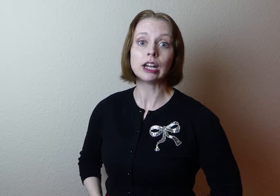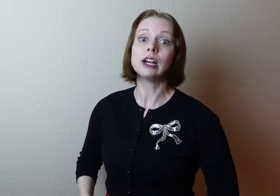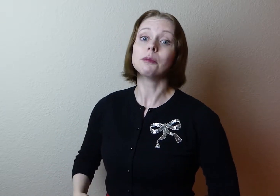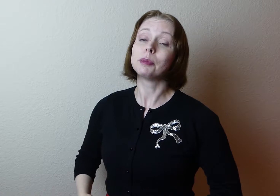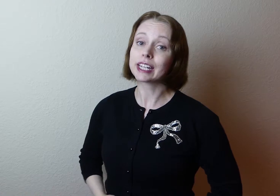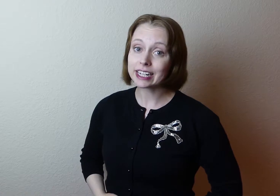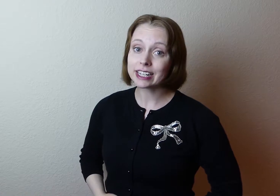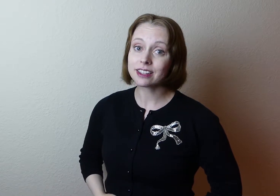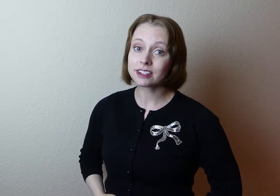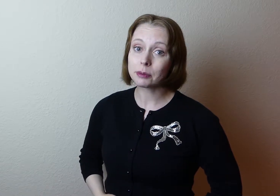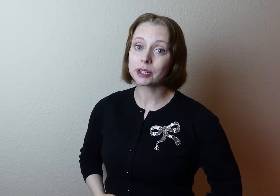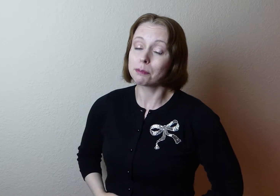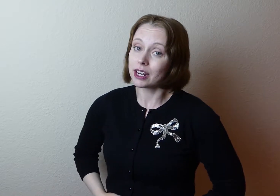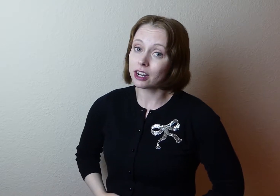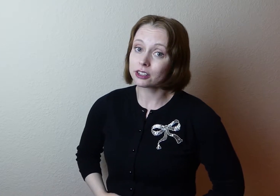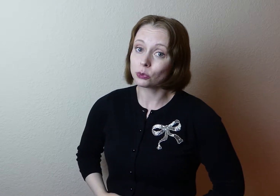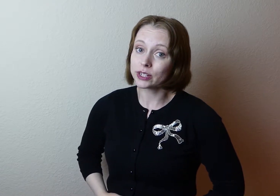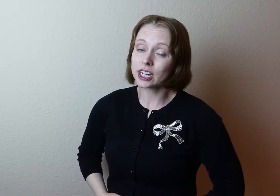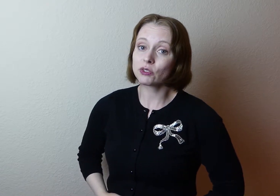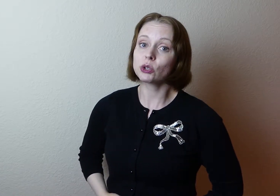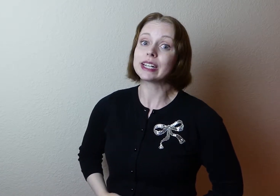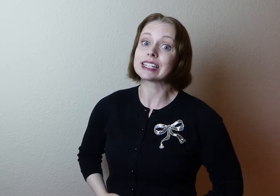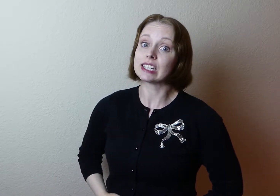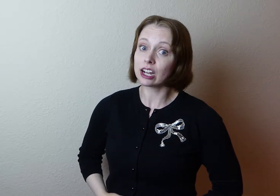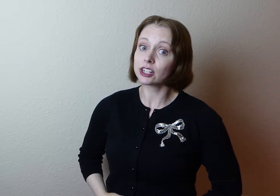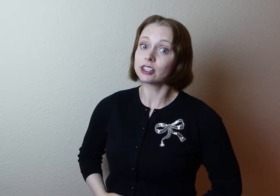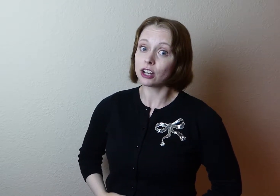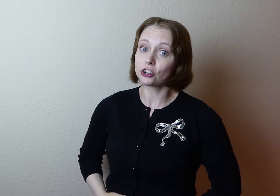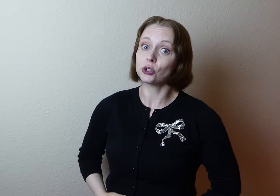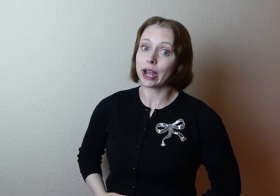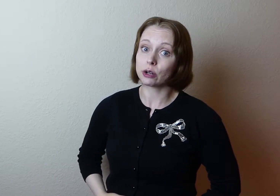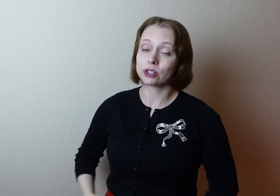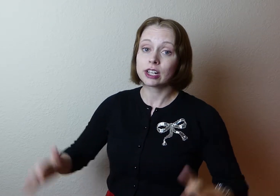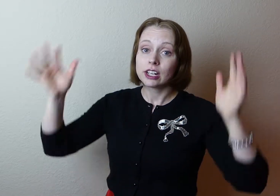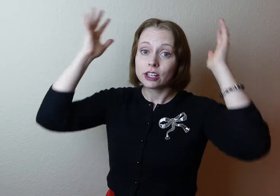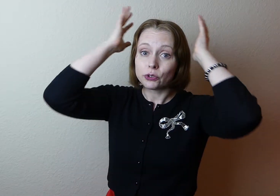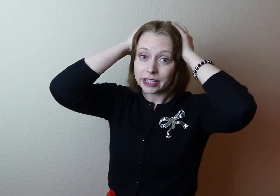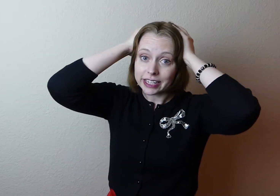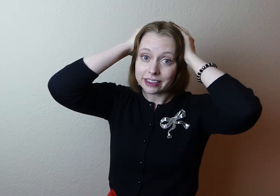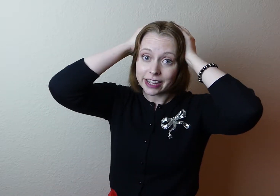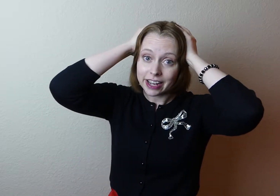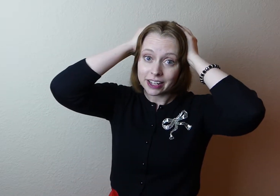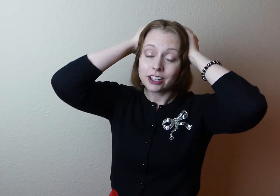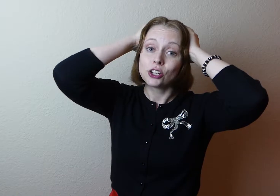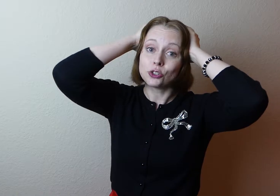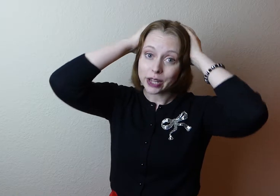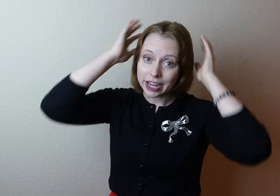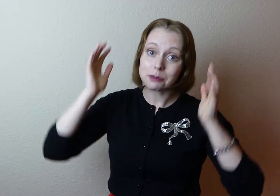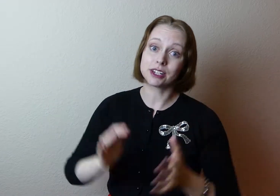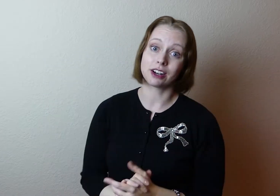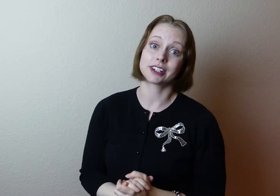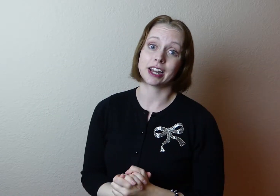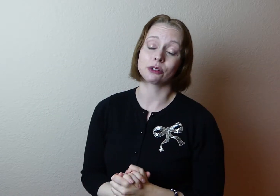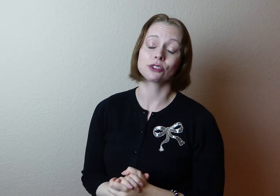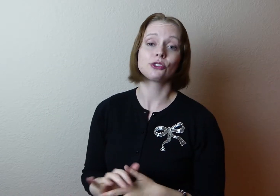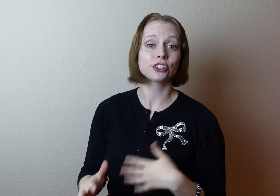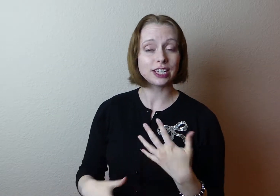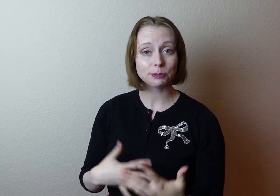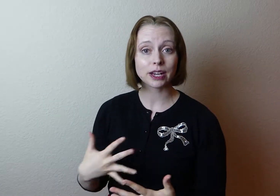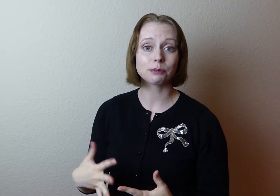but getting hit in the stomach may knock the wind out of you. It's not going to knock you out. If you get hit in the head, you can be knocked out. So just keep that in